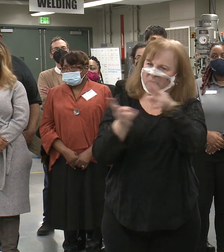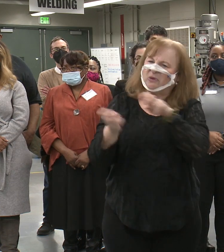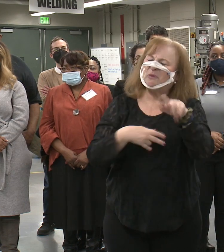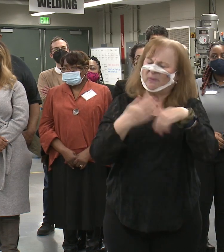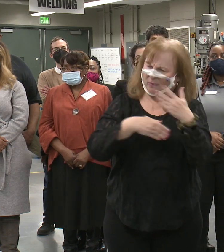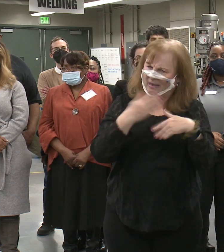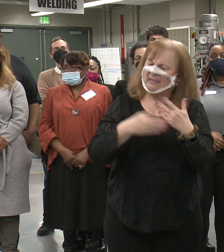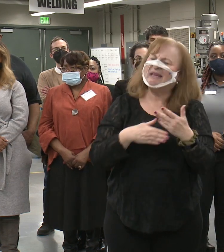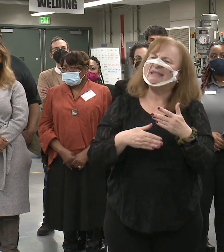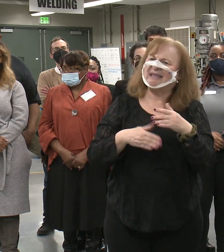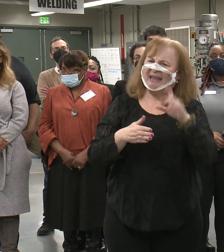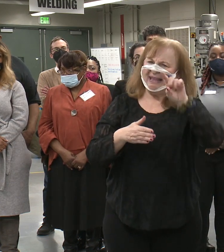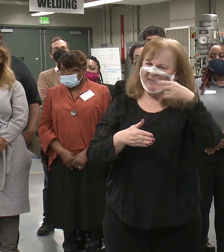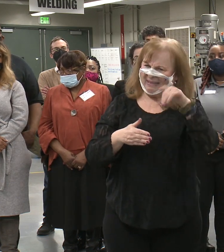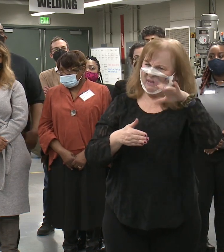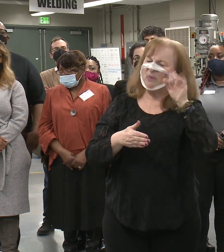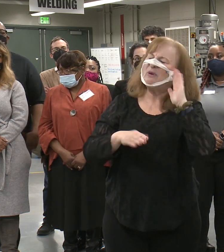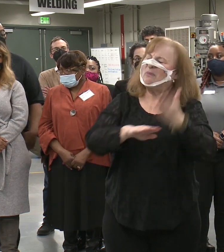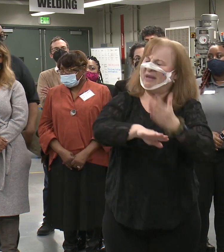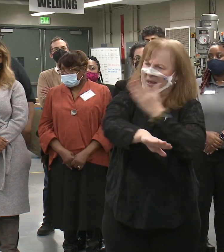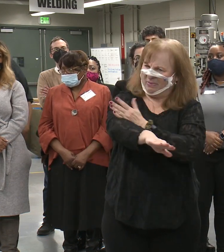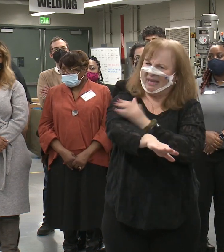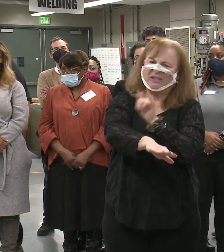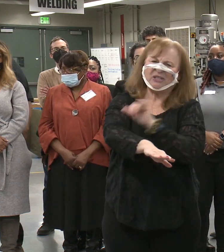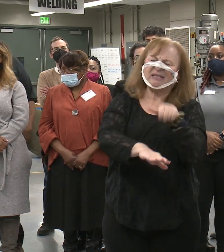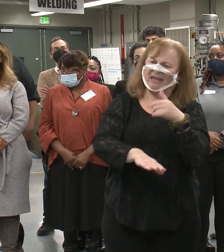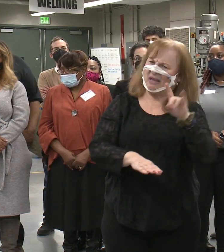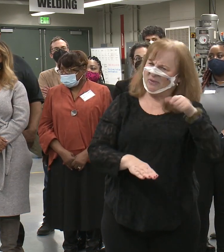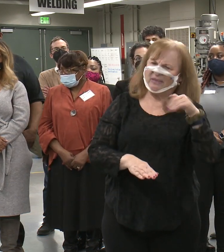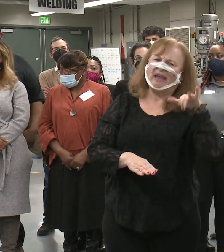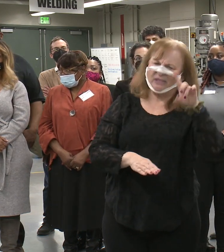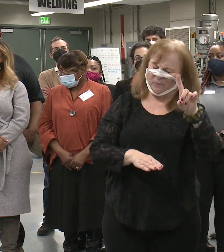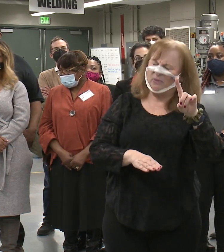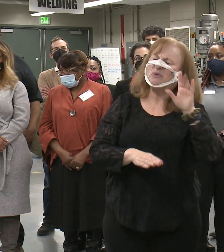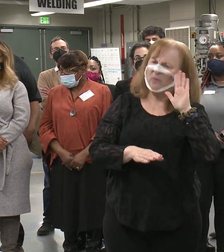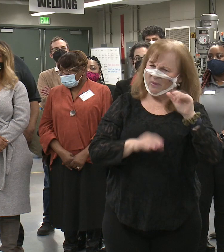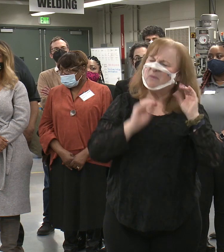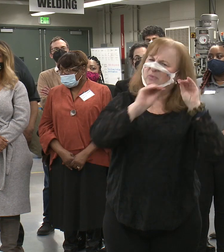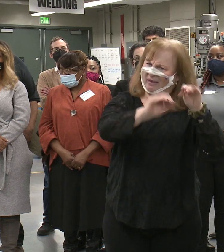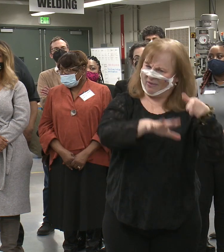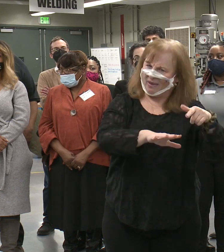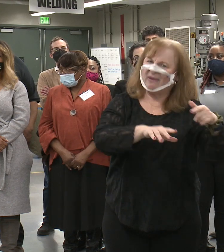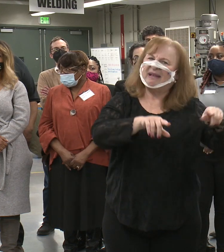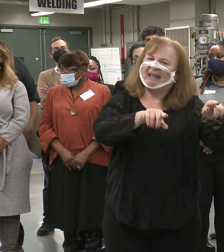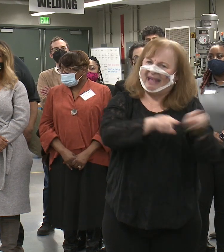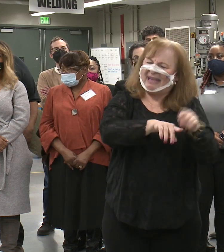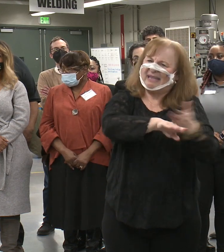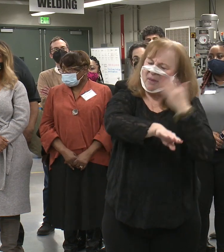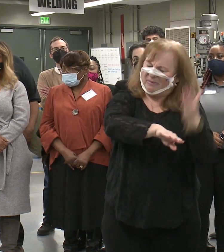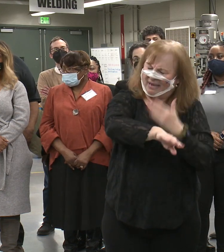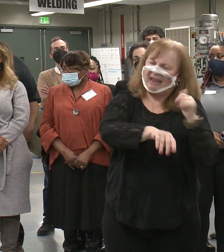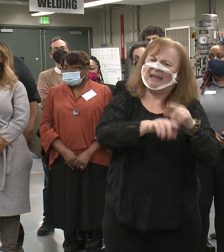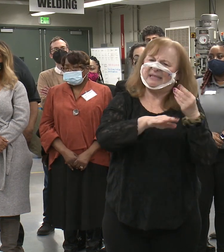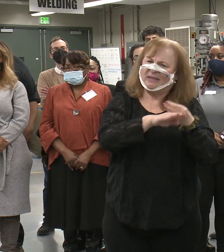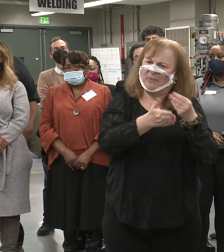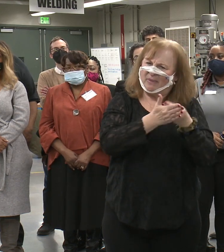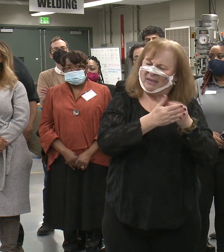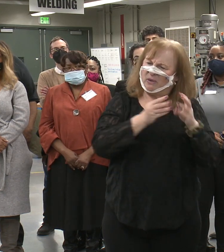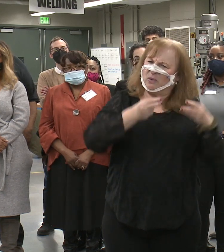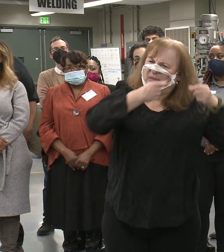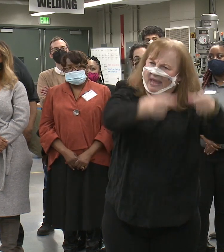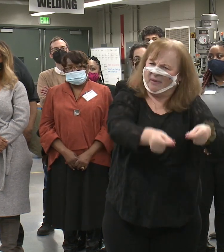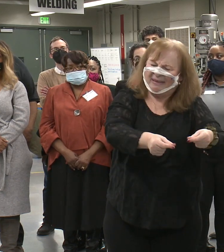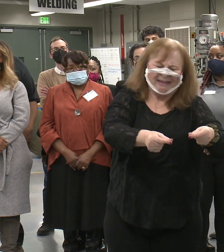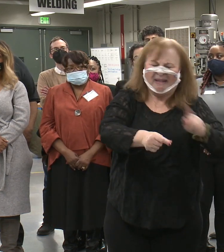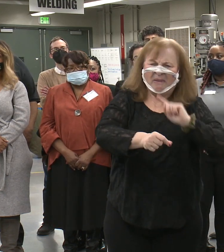the cities has, the dashboard will be updated just like any other dashboard. We're going to put it there as it's updated, as the money goes out, but we are not